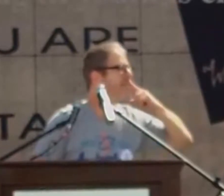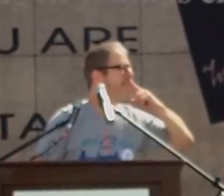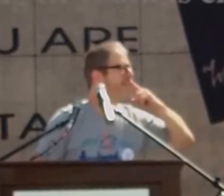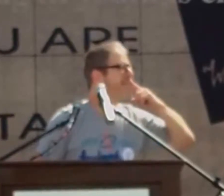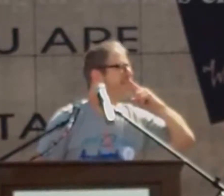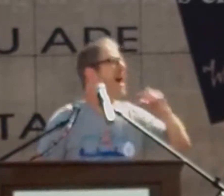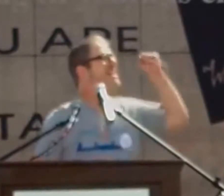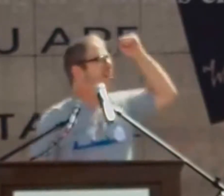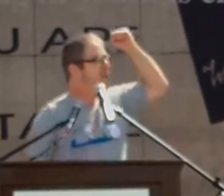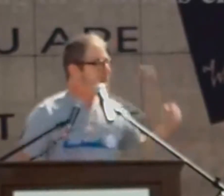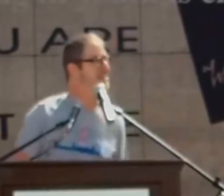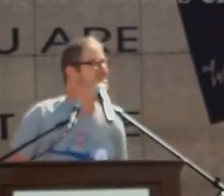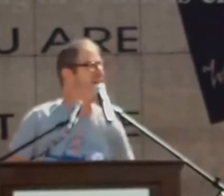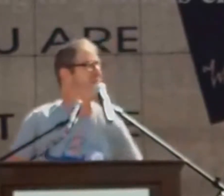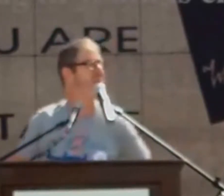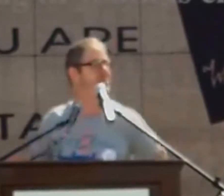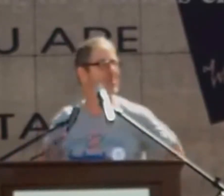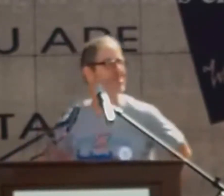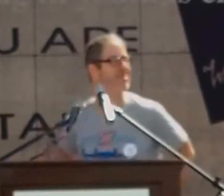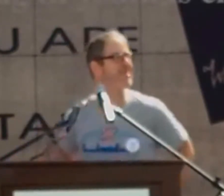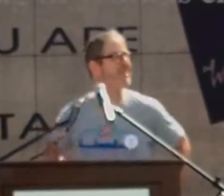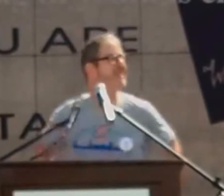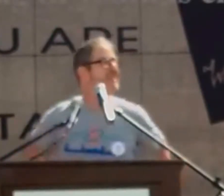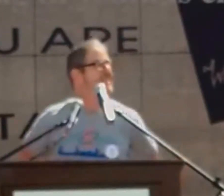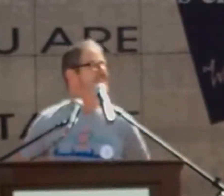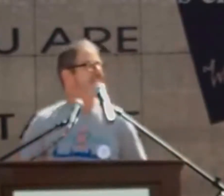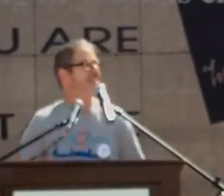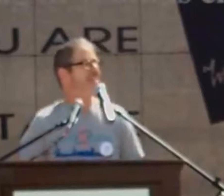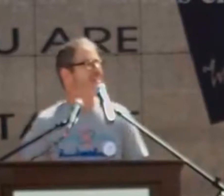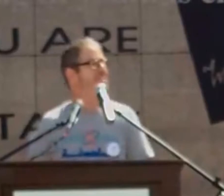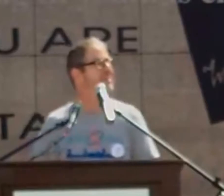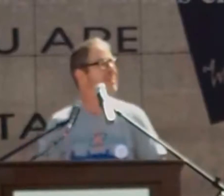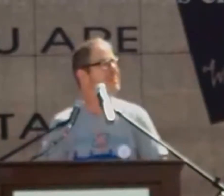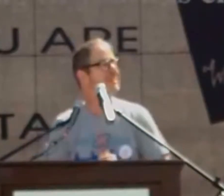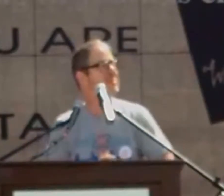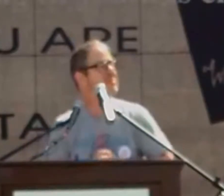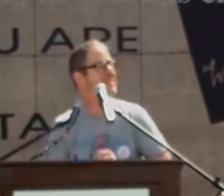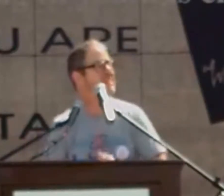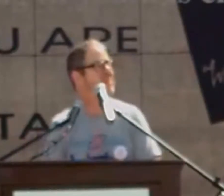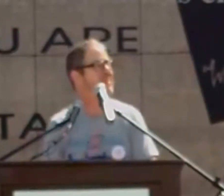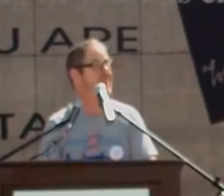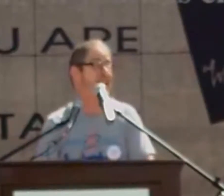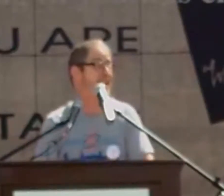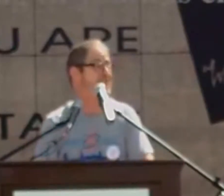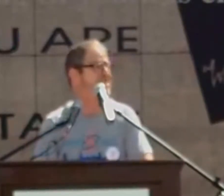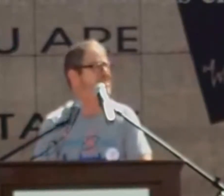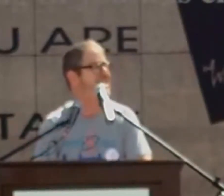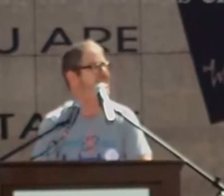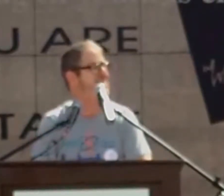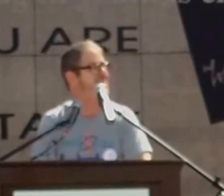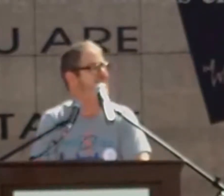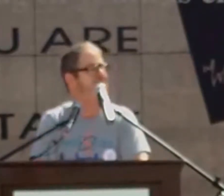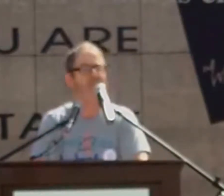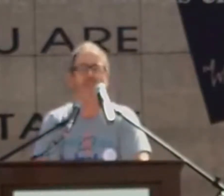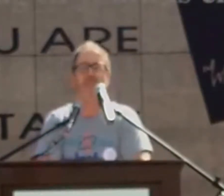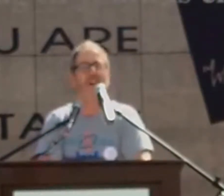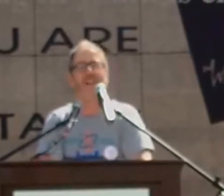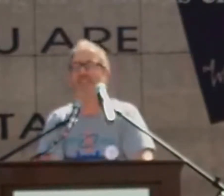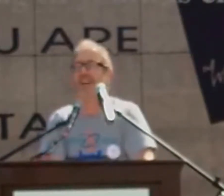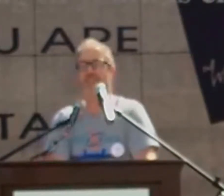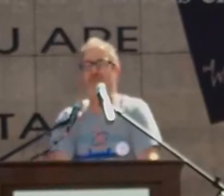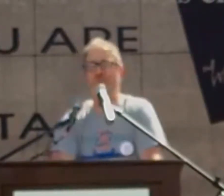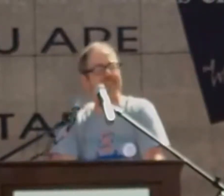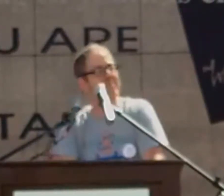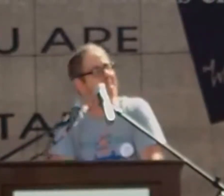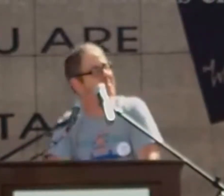What? I never apologize for the truth. You're holding two very small signs. I appreciate it. But you're. You